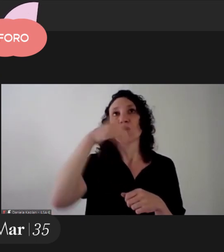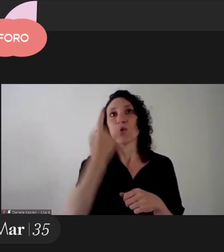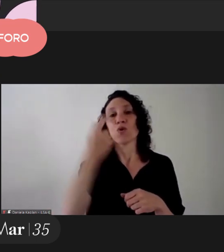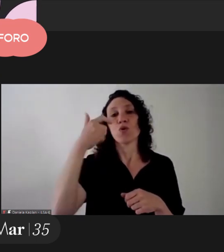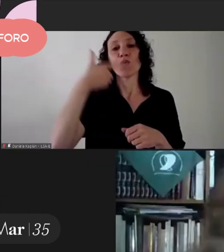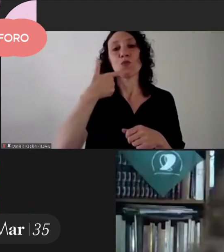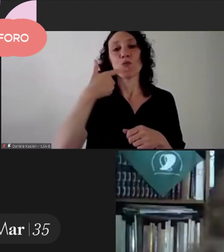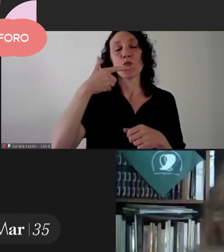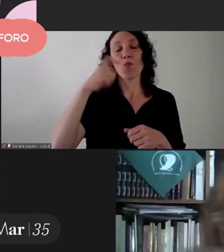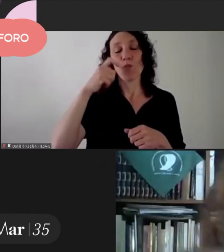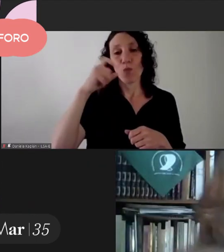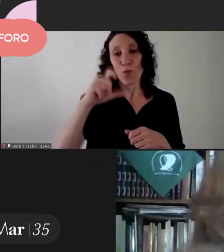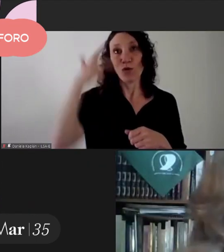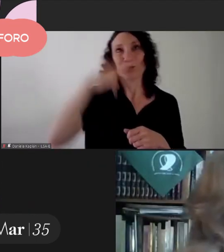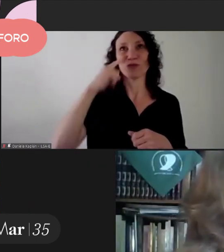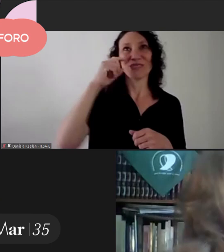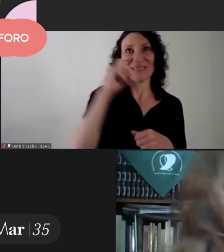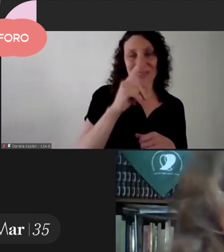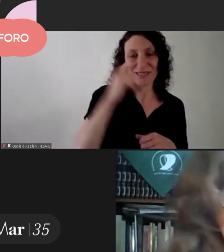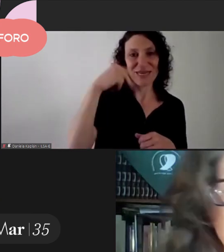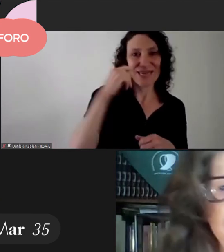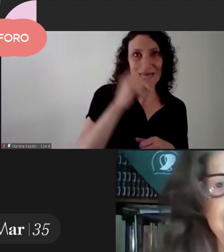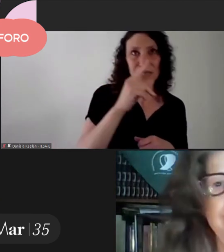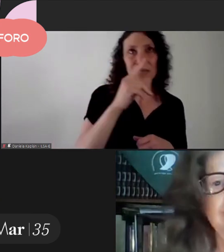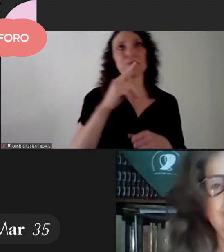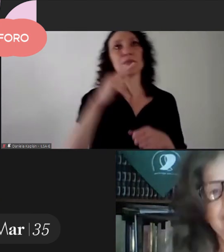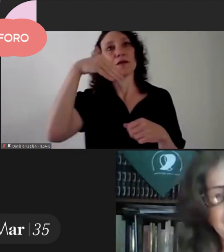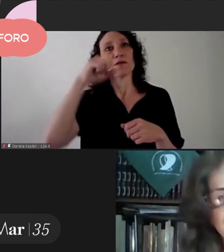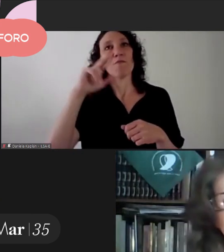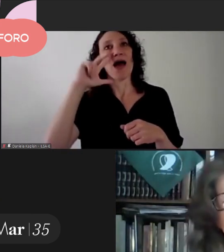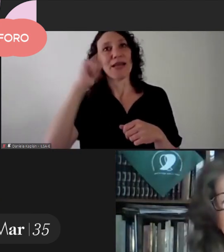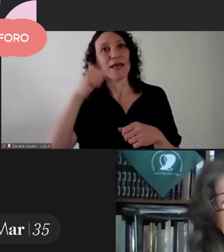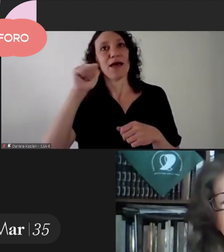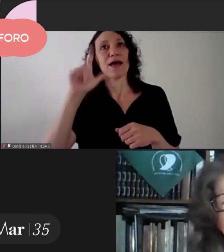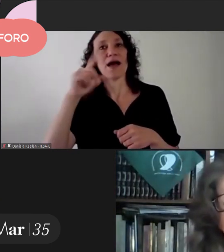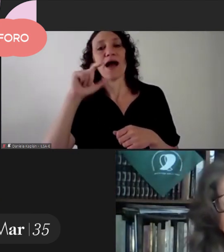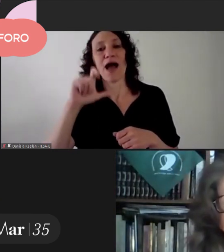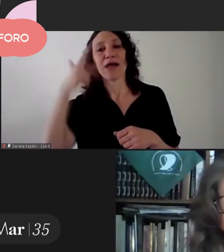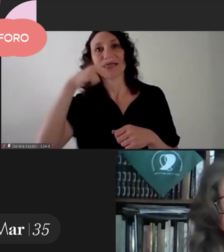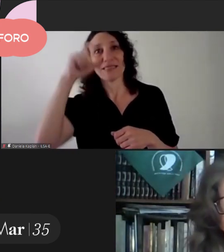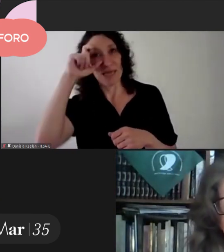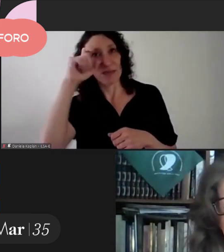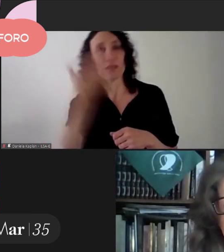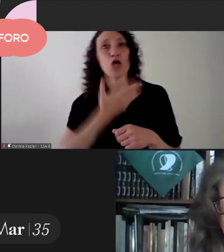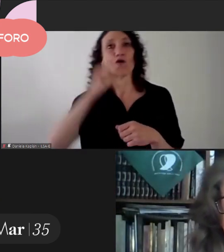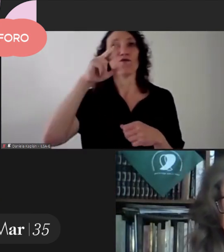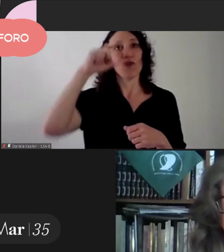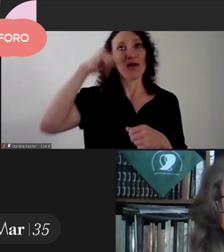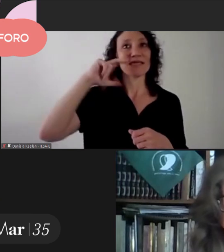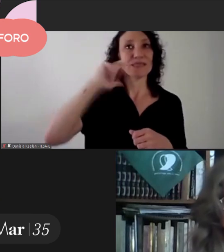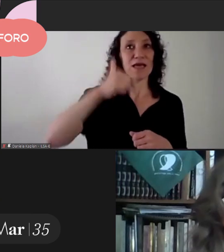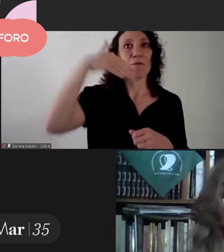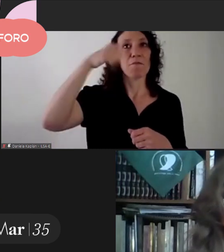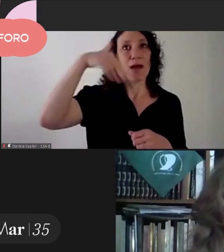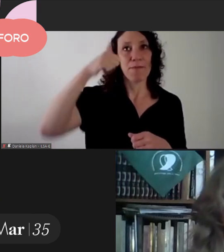maria you can open your microphone if you want then we will hear from maria alche julia krathe florencia mamani and